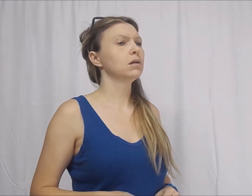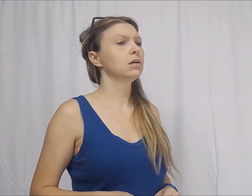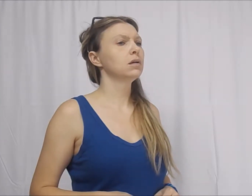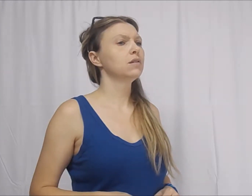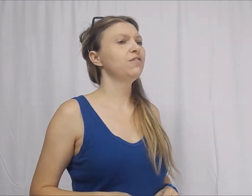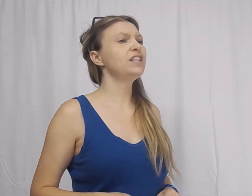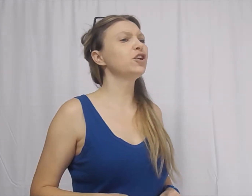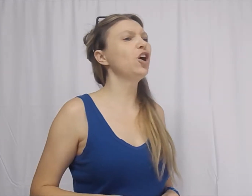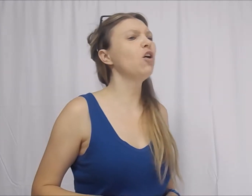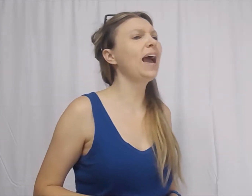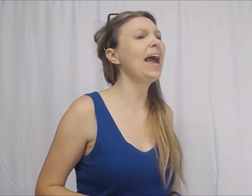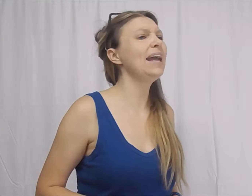Vince, are you okay?